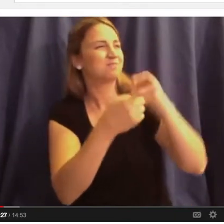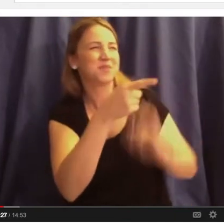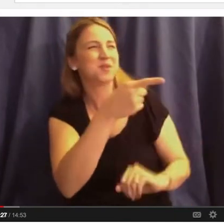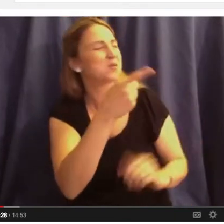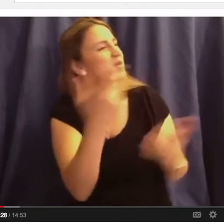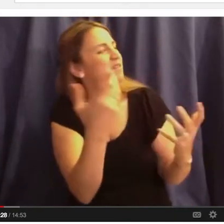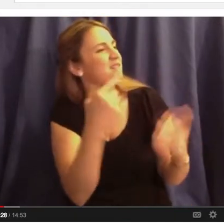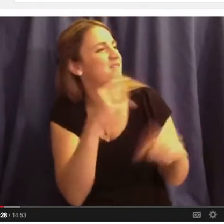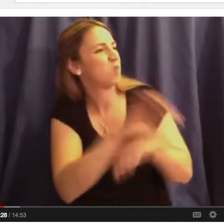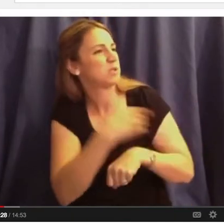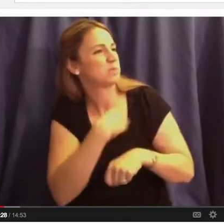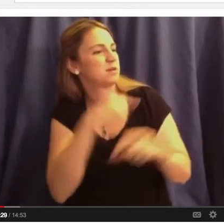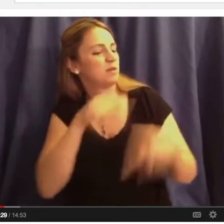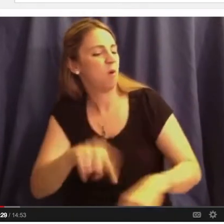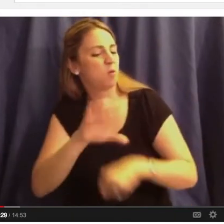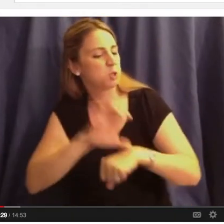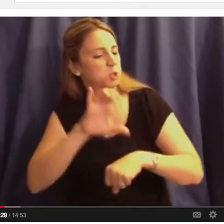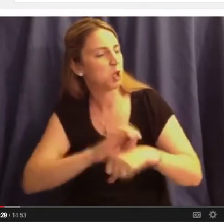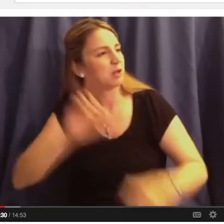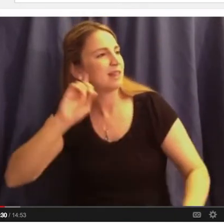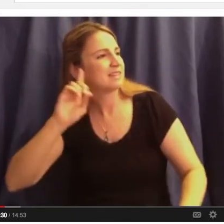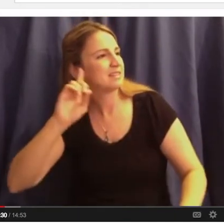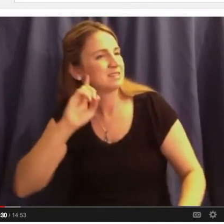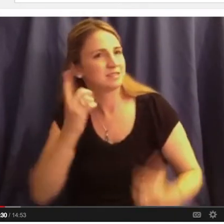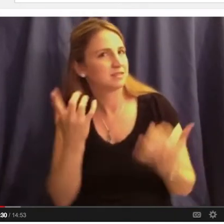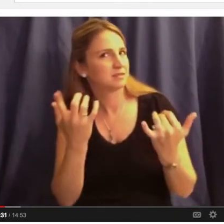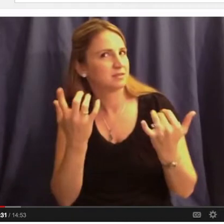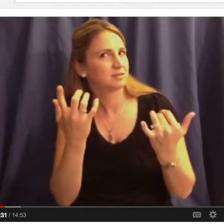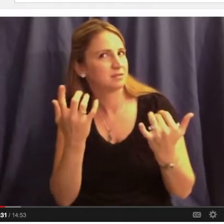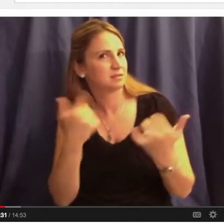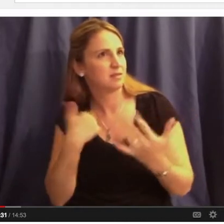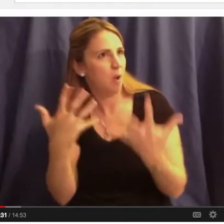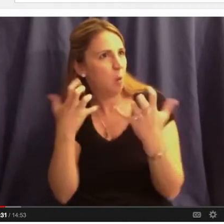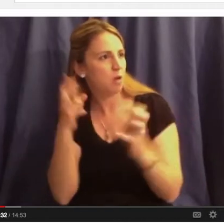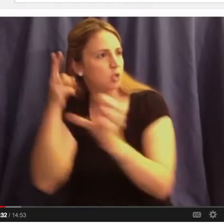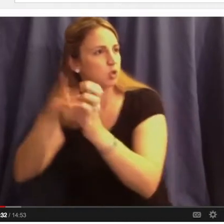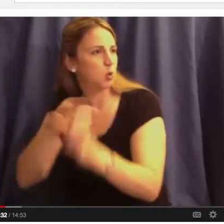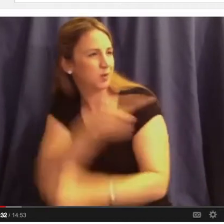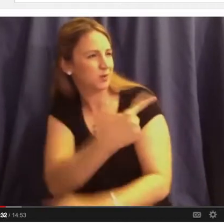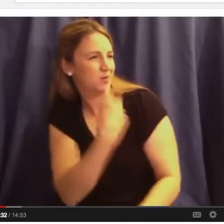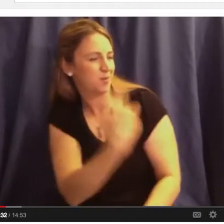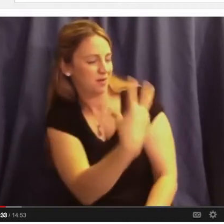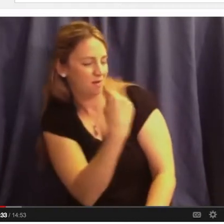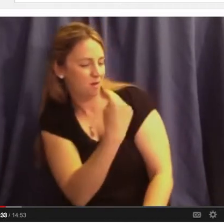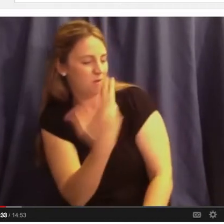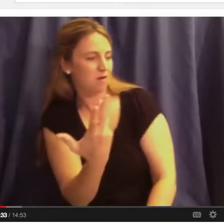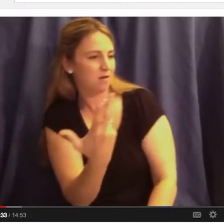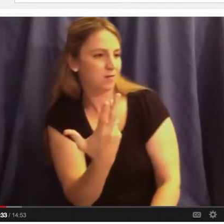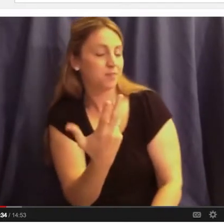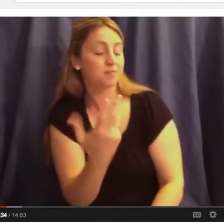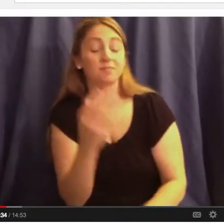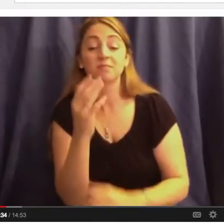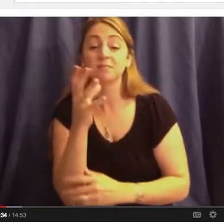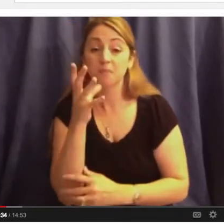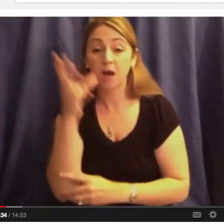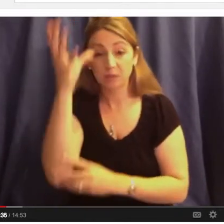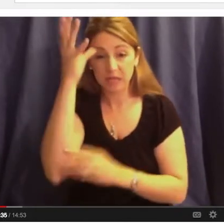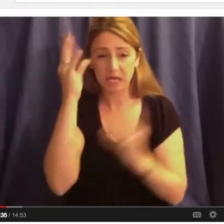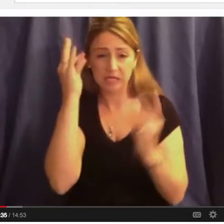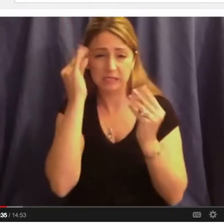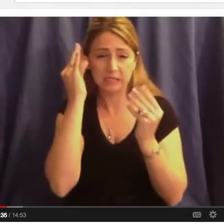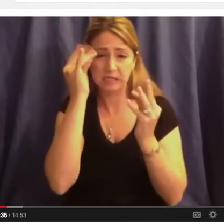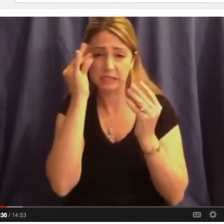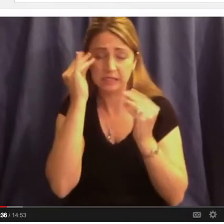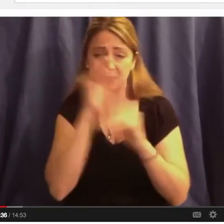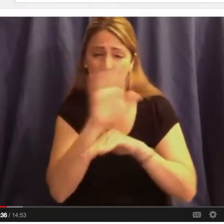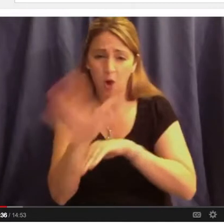me go to this. You make me listen. The man wants me to go. And now you say no. And they thought about it all night. And they came into my room the next morning. They had